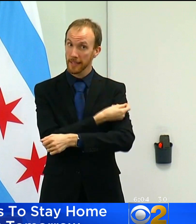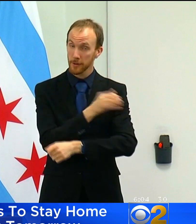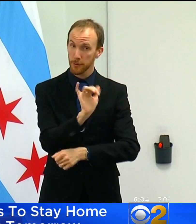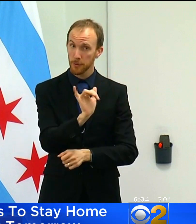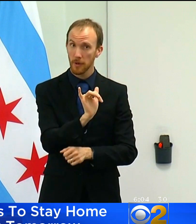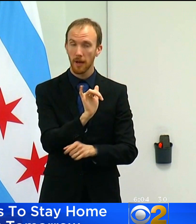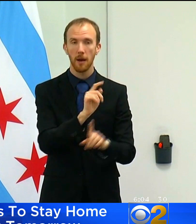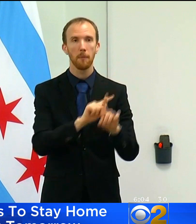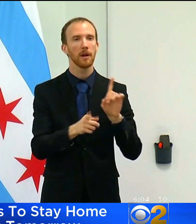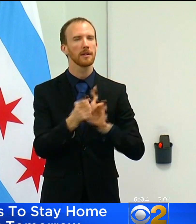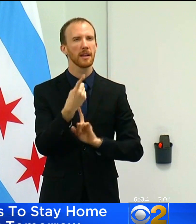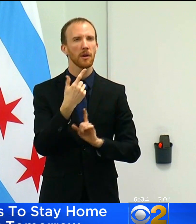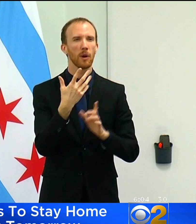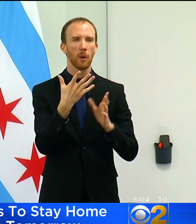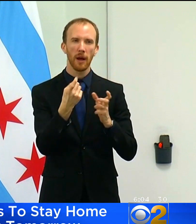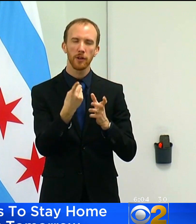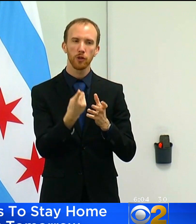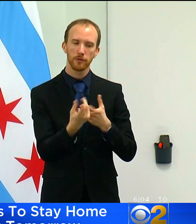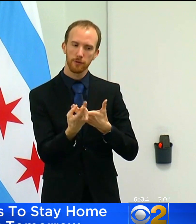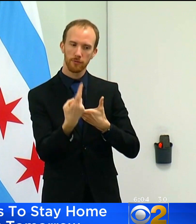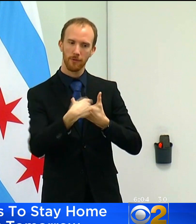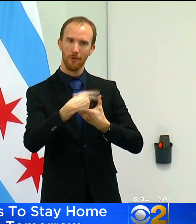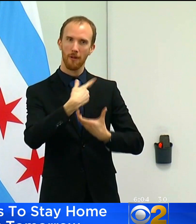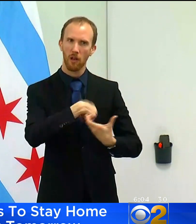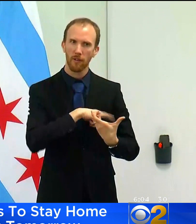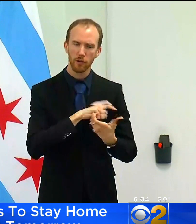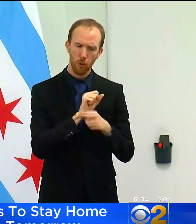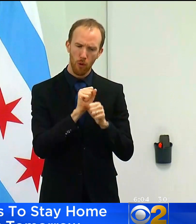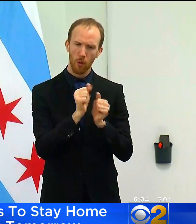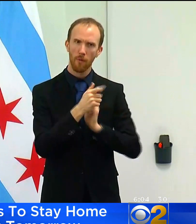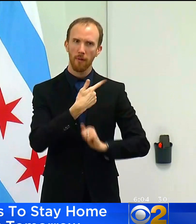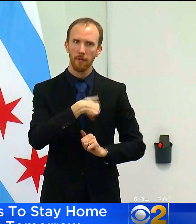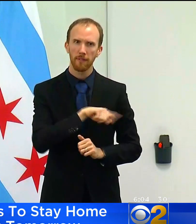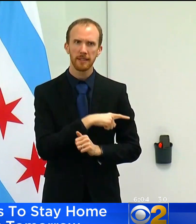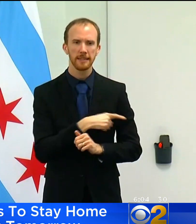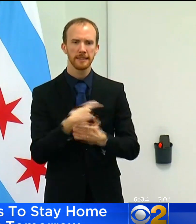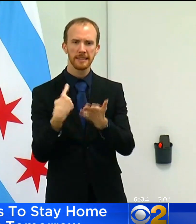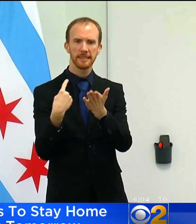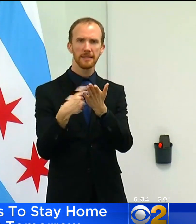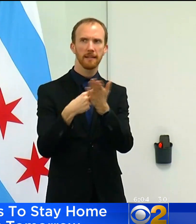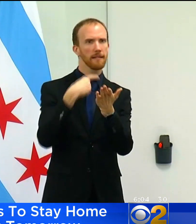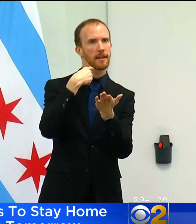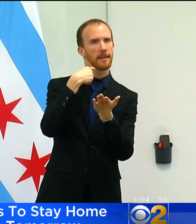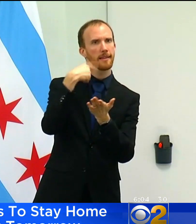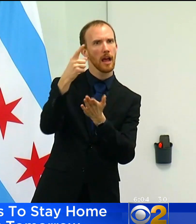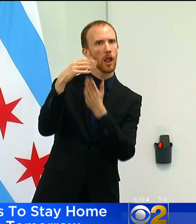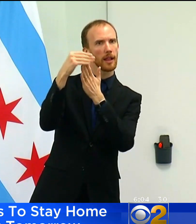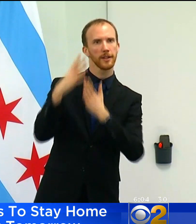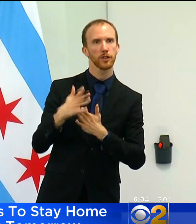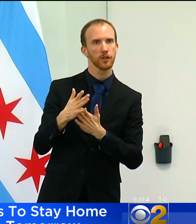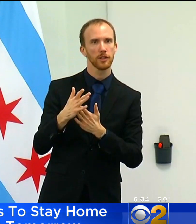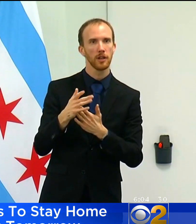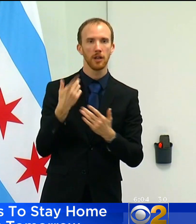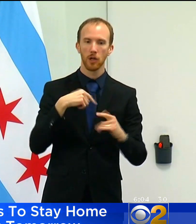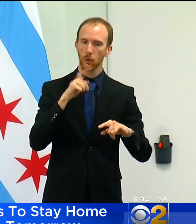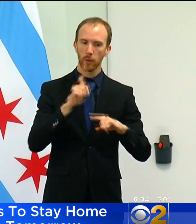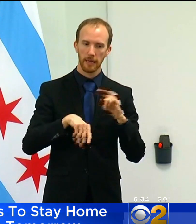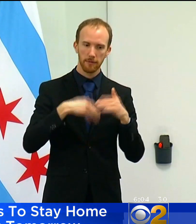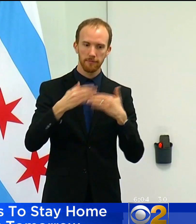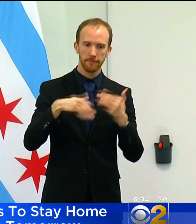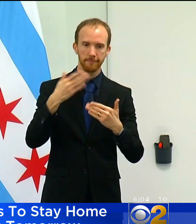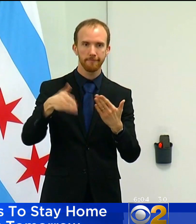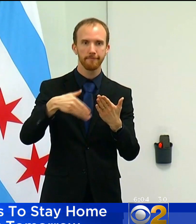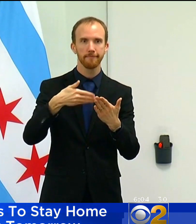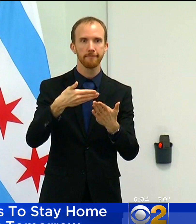need you to work with us. We need to talk to your leadership because we can't get there unless we get there together.